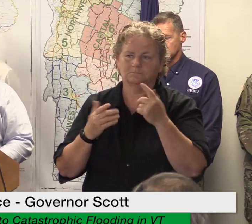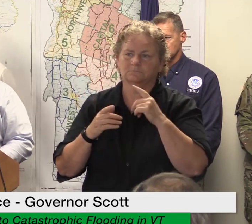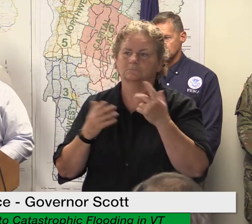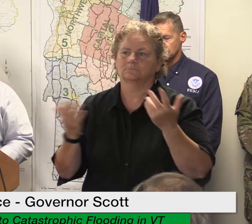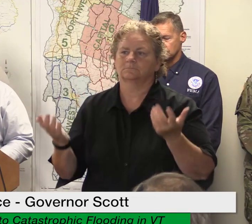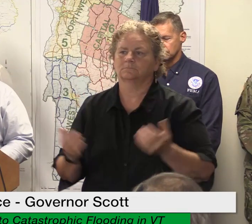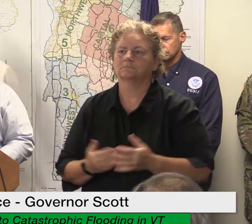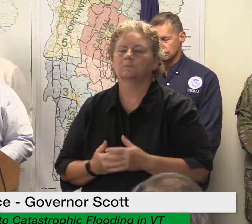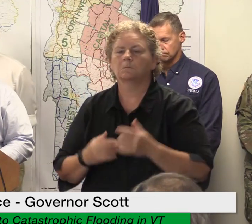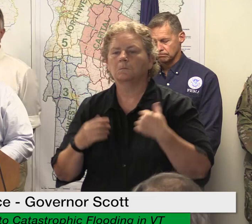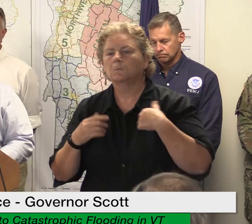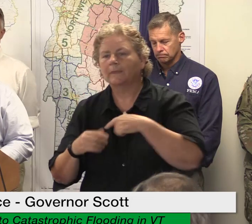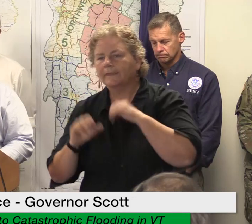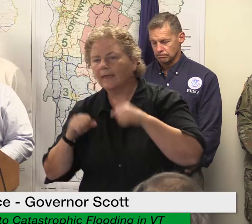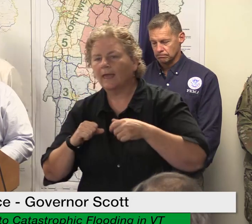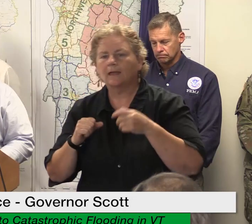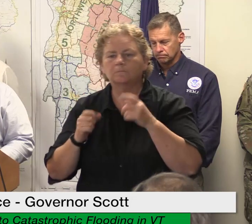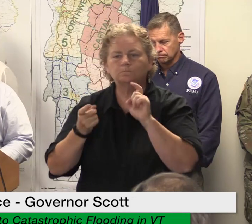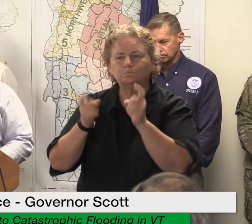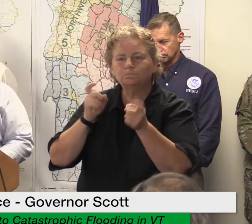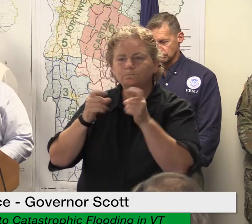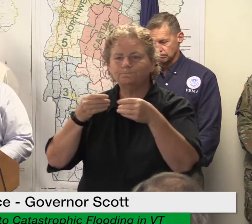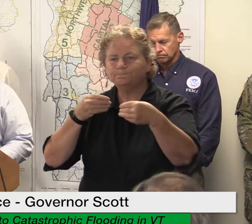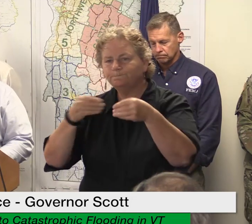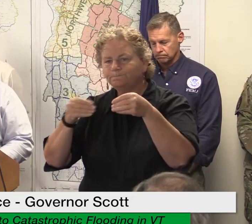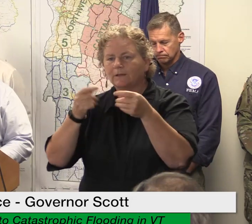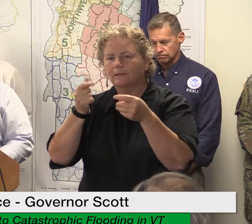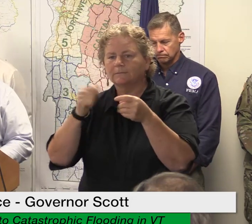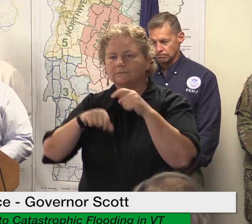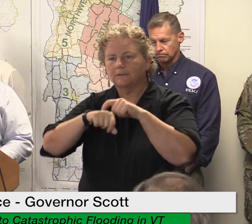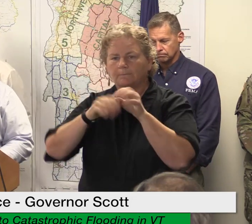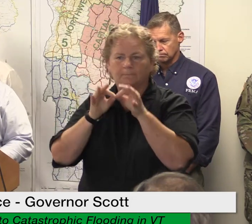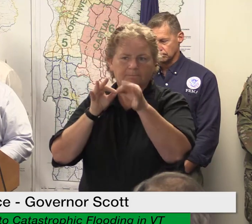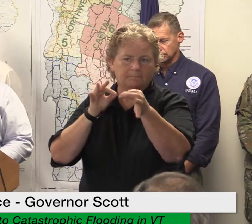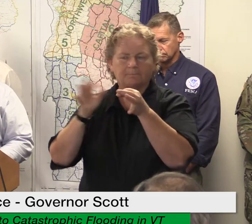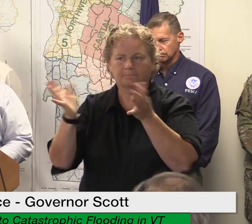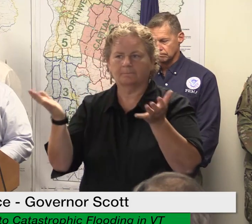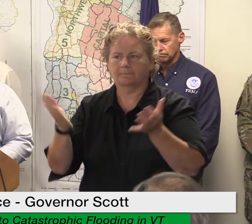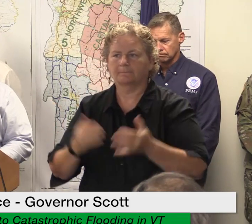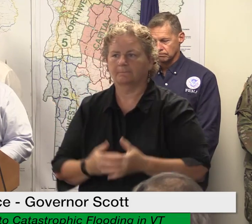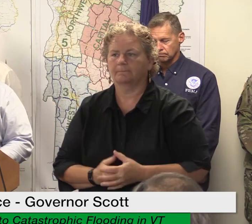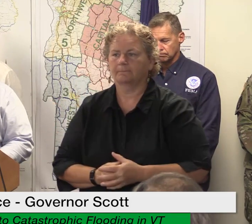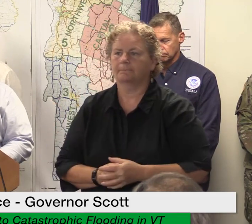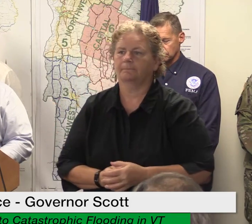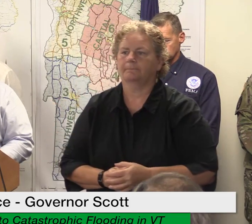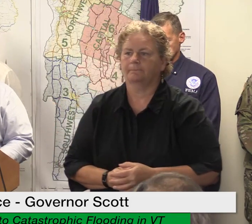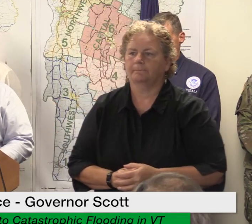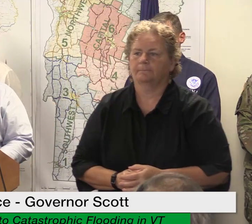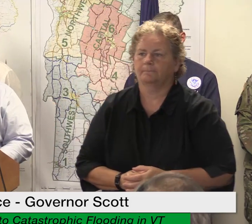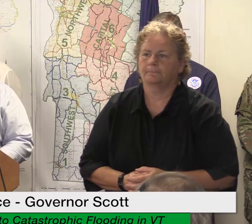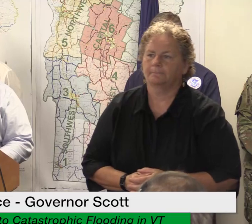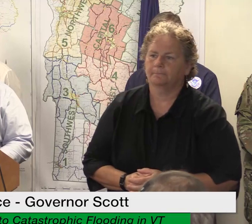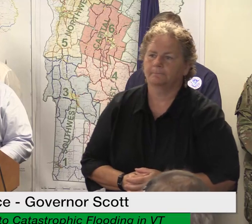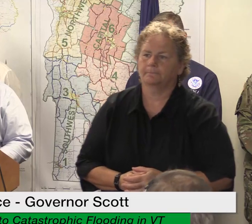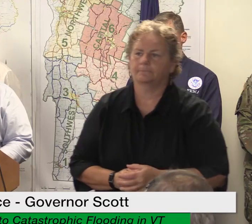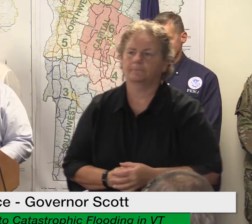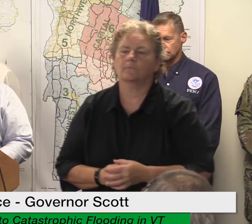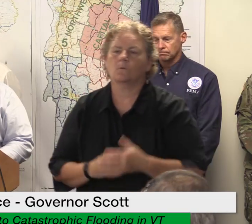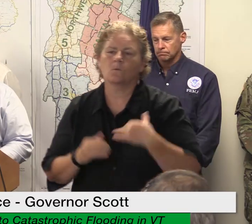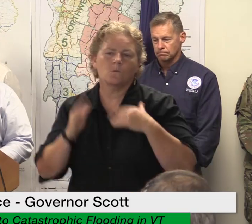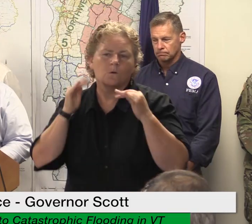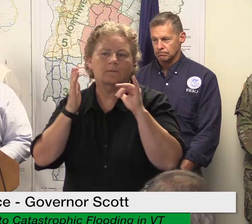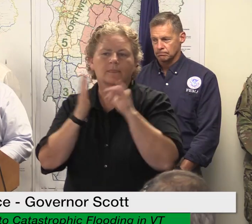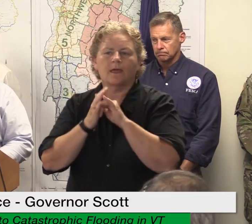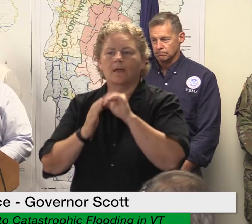and we are hopeful that this these extensions will do that and ease a small part of the burden for the folks who are dealing with this